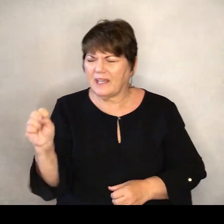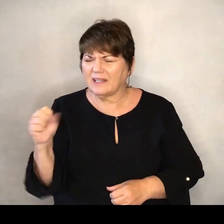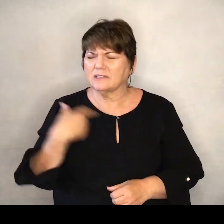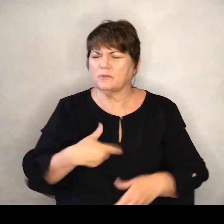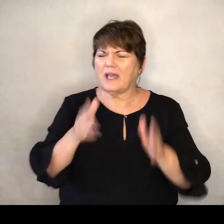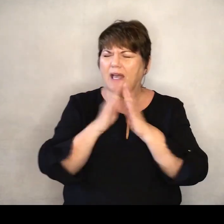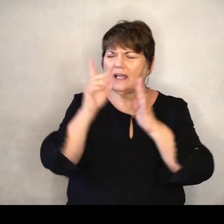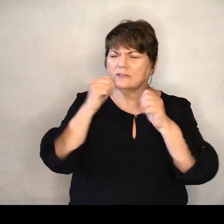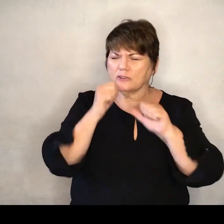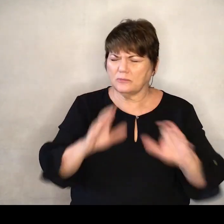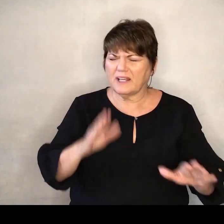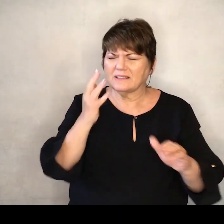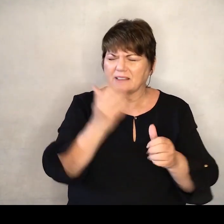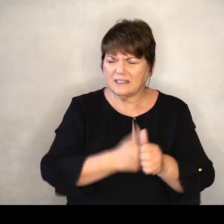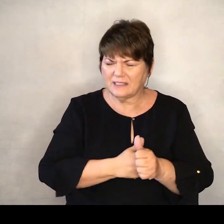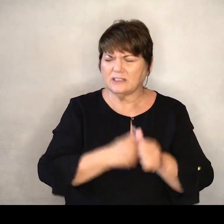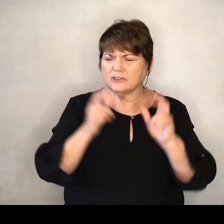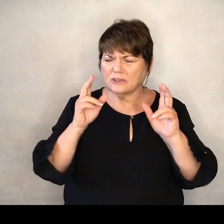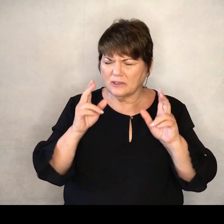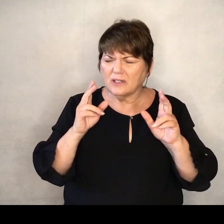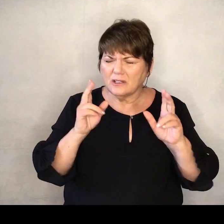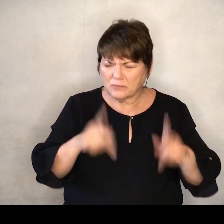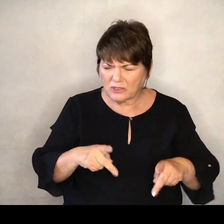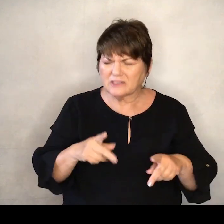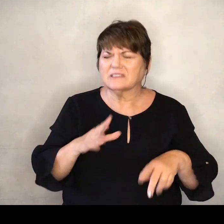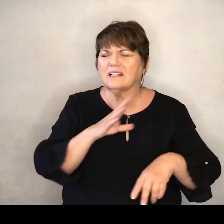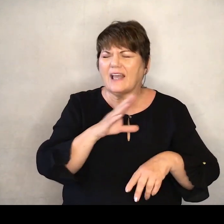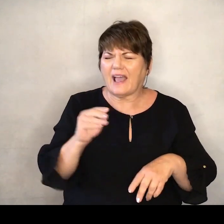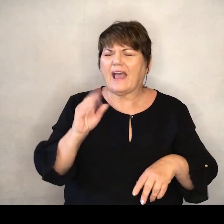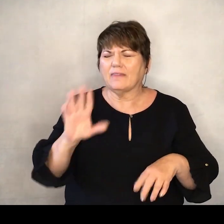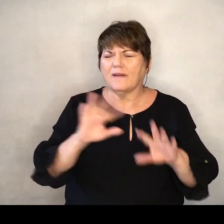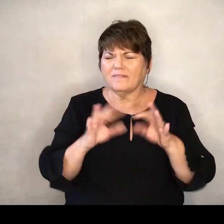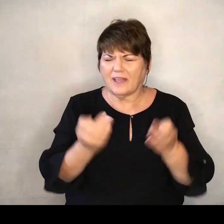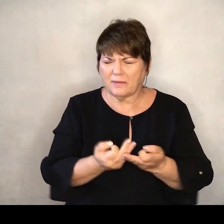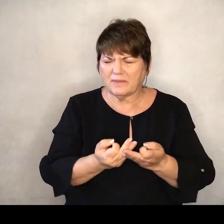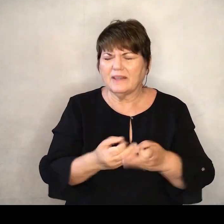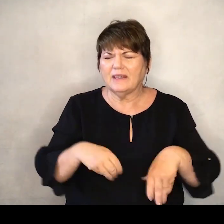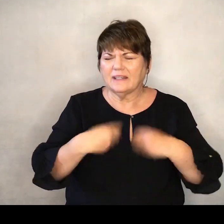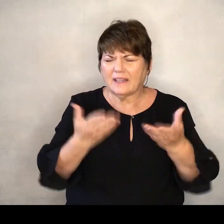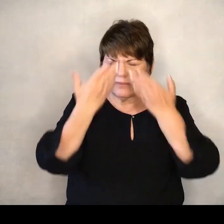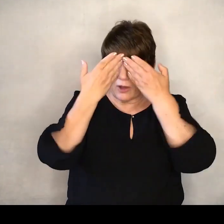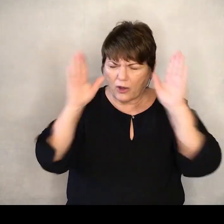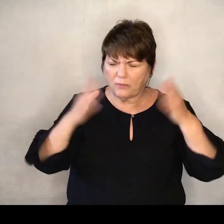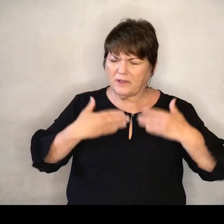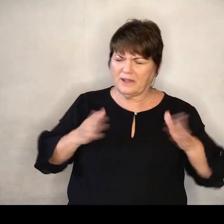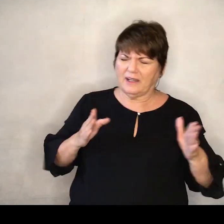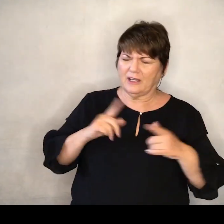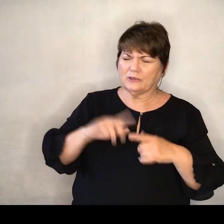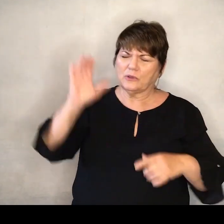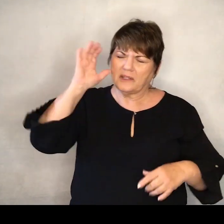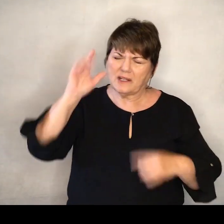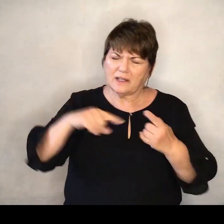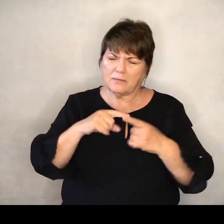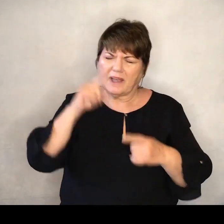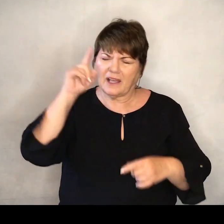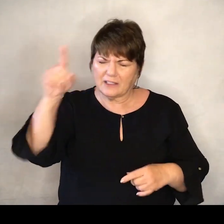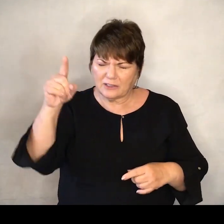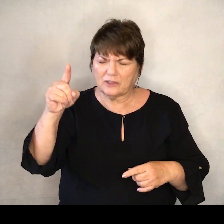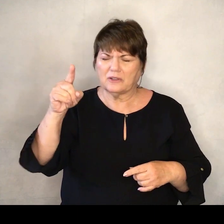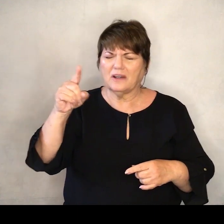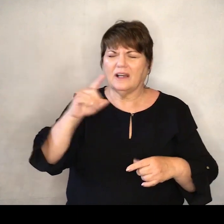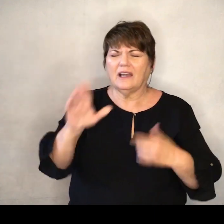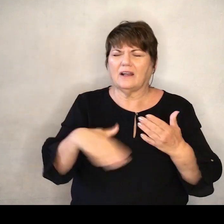that you bless each one of them And their families Give them open minds and hearts To hear about you And the endless